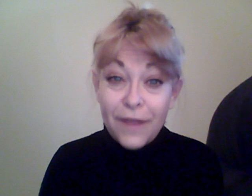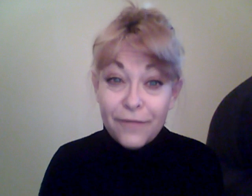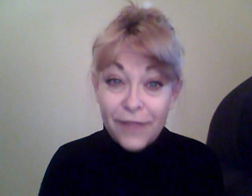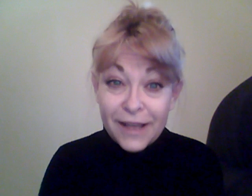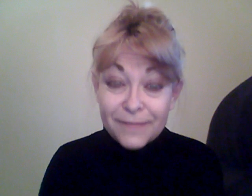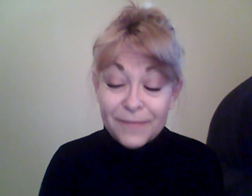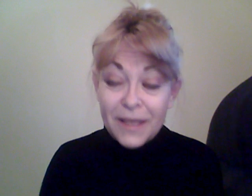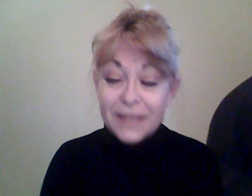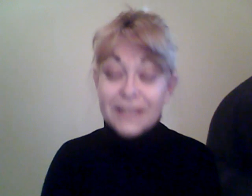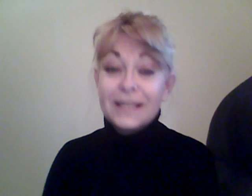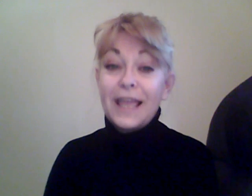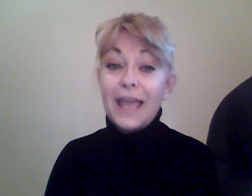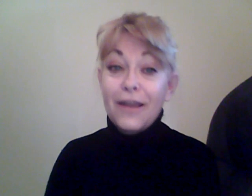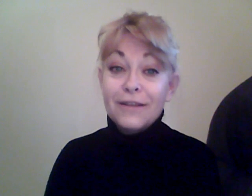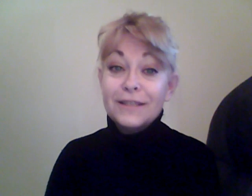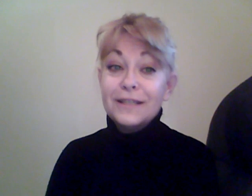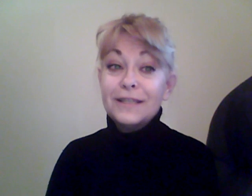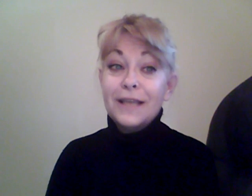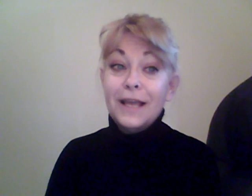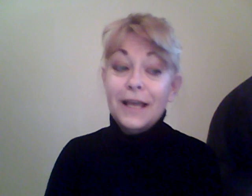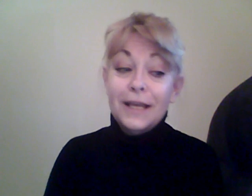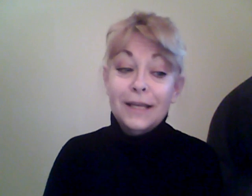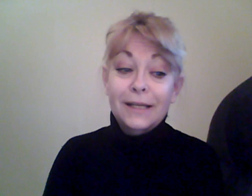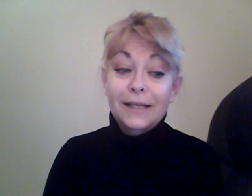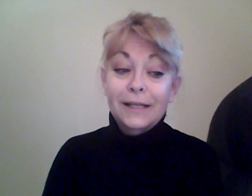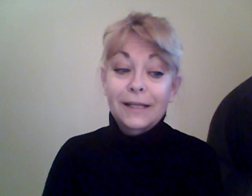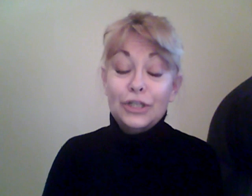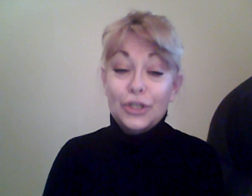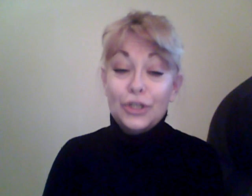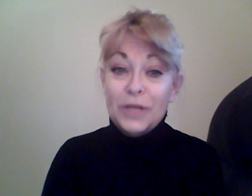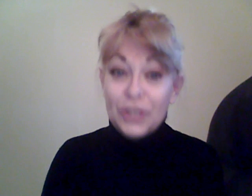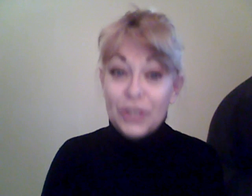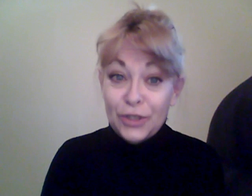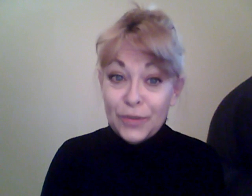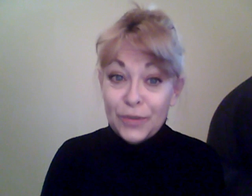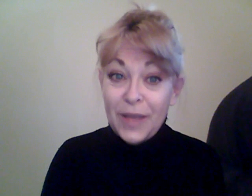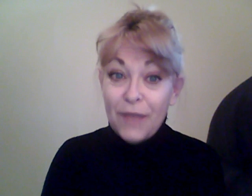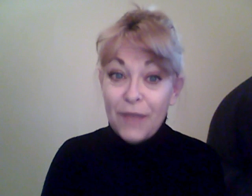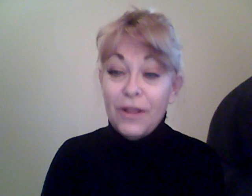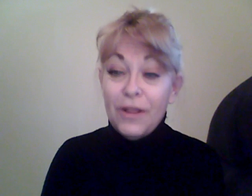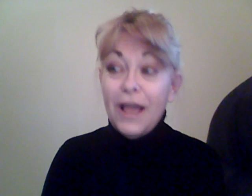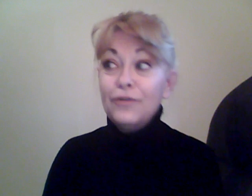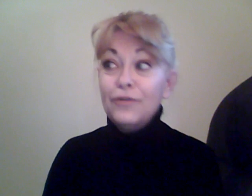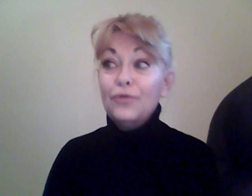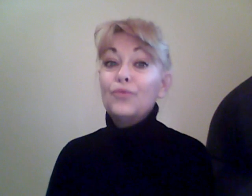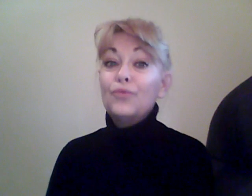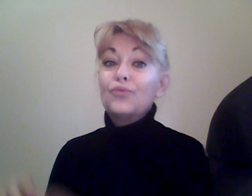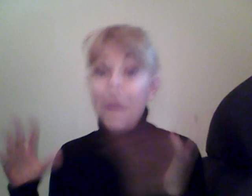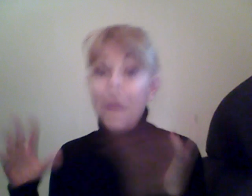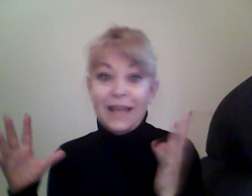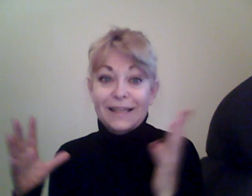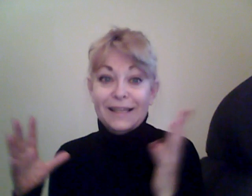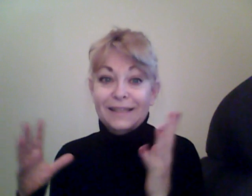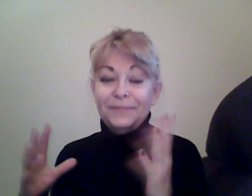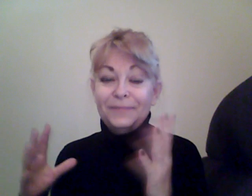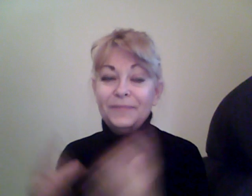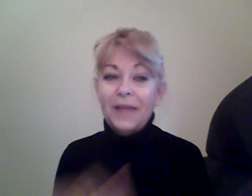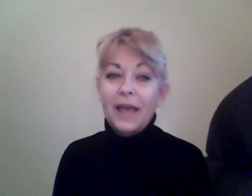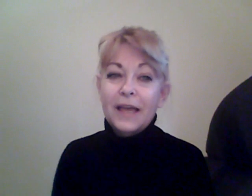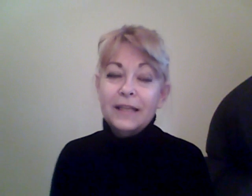fight flight. This chaos, this doom and gloom will have you running. And,